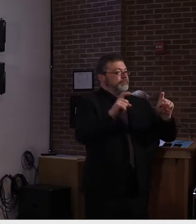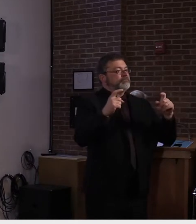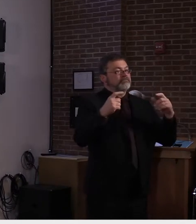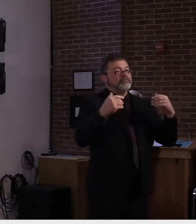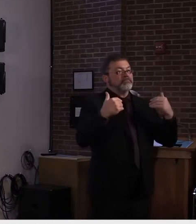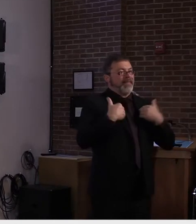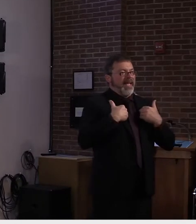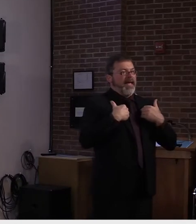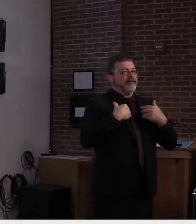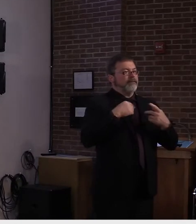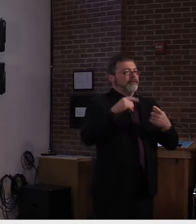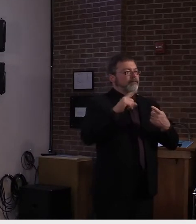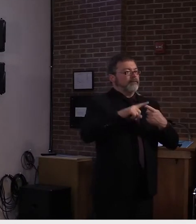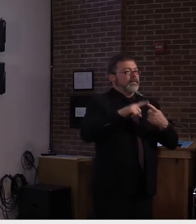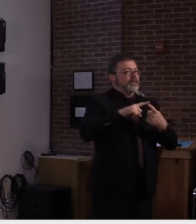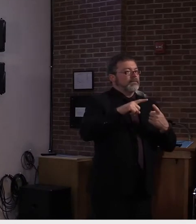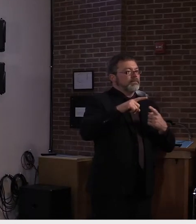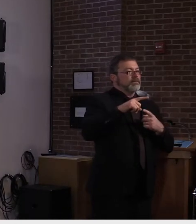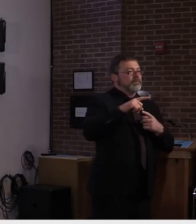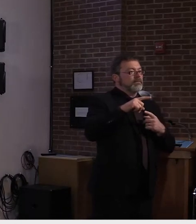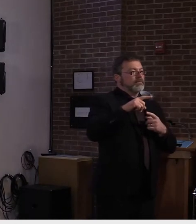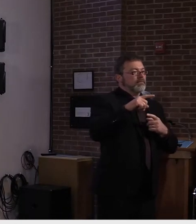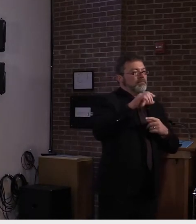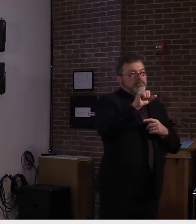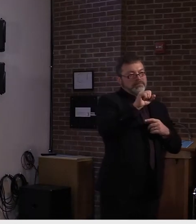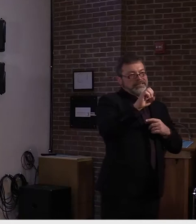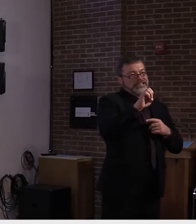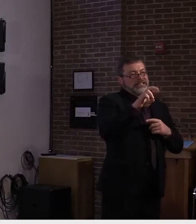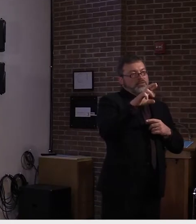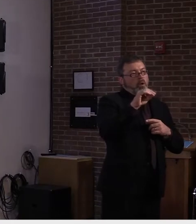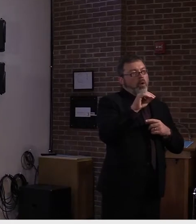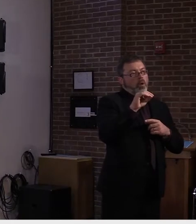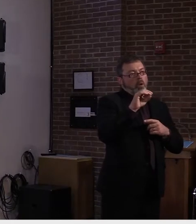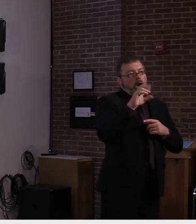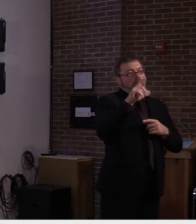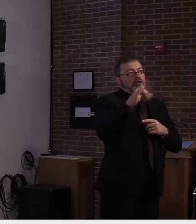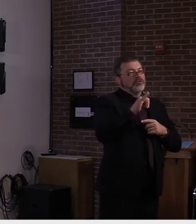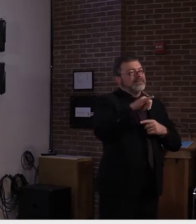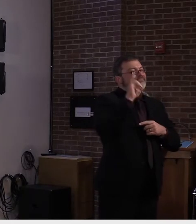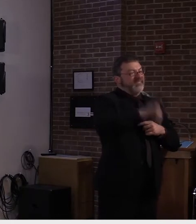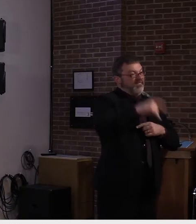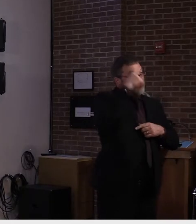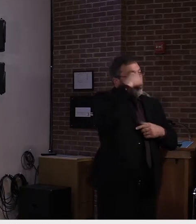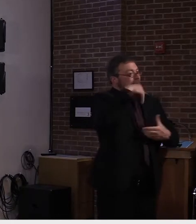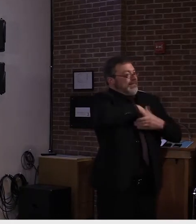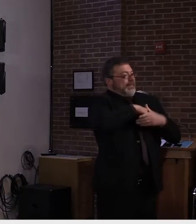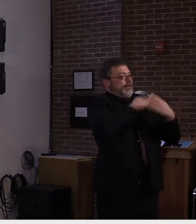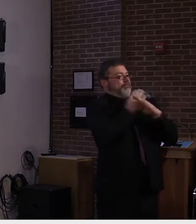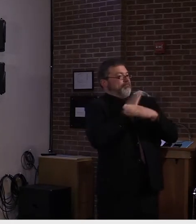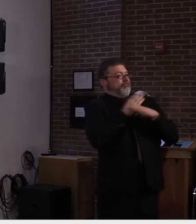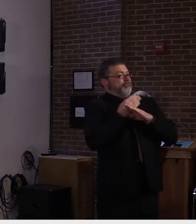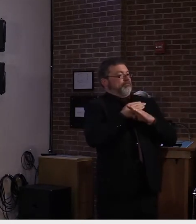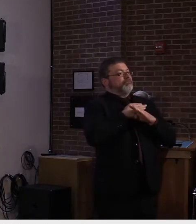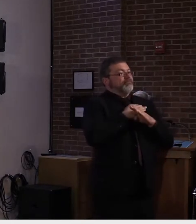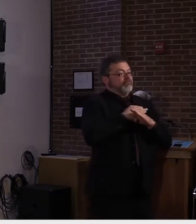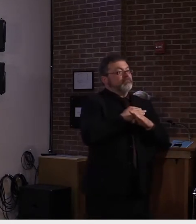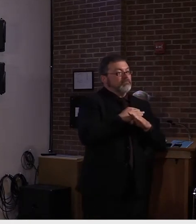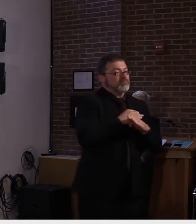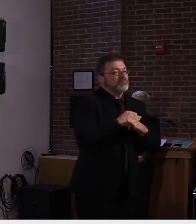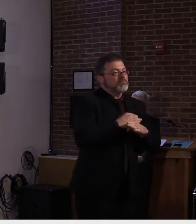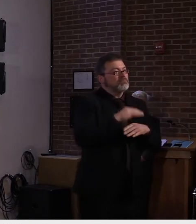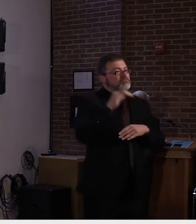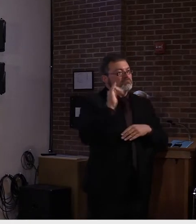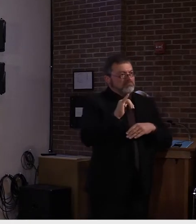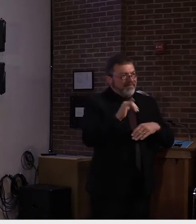seroprevalence studies. These studies assess what proportion of the population has come in